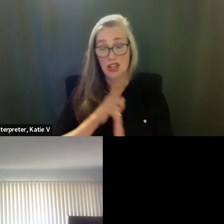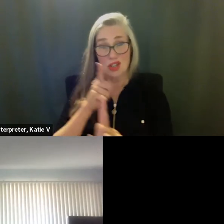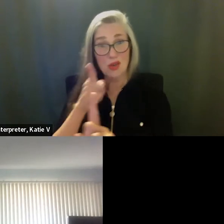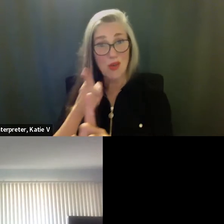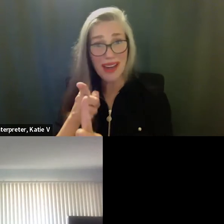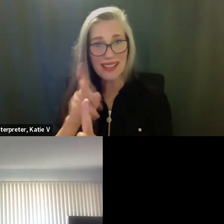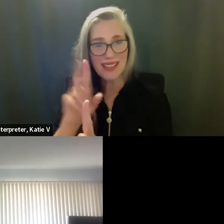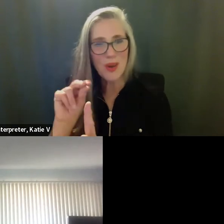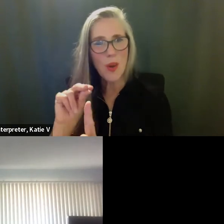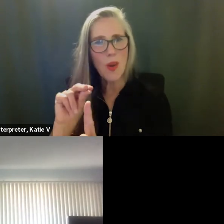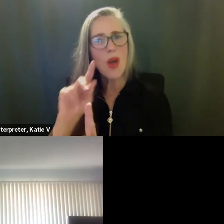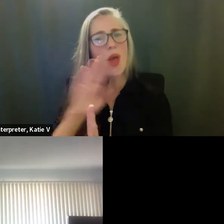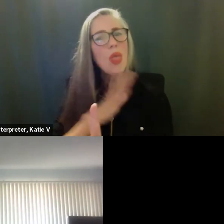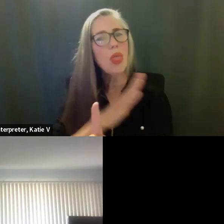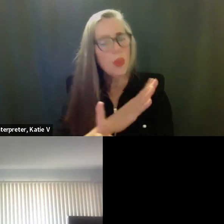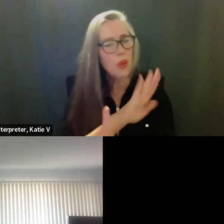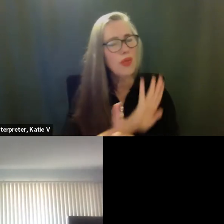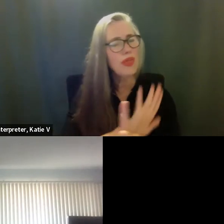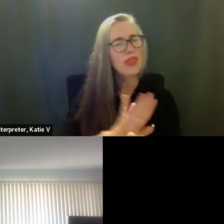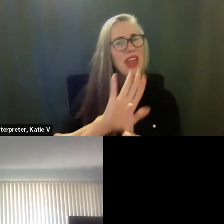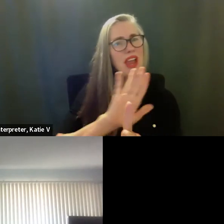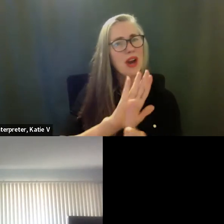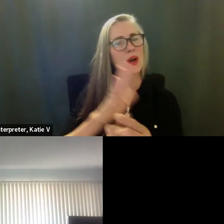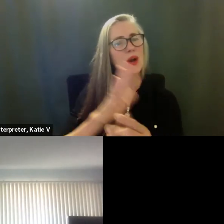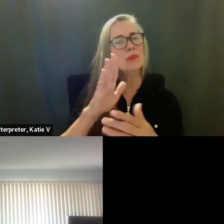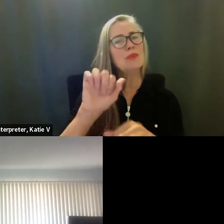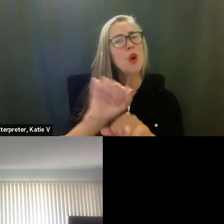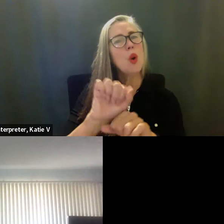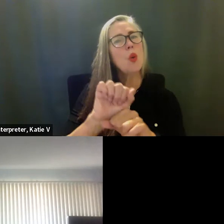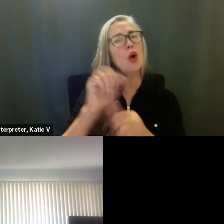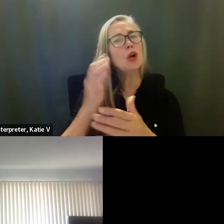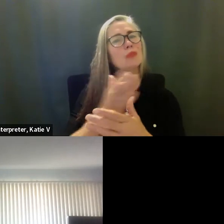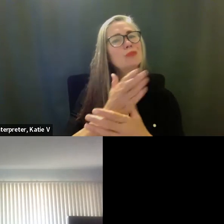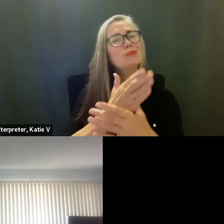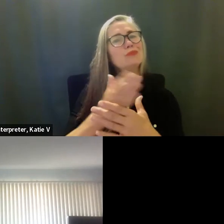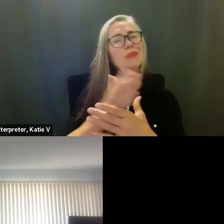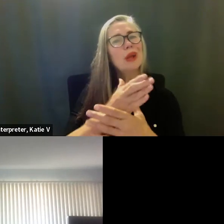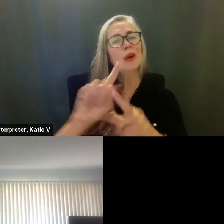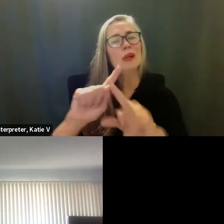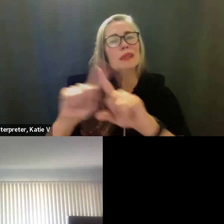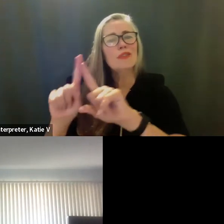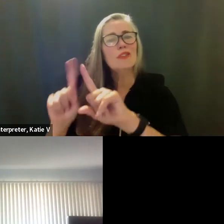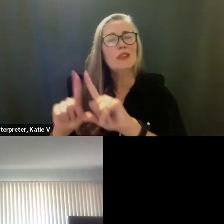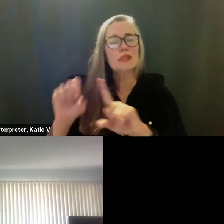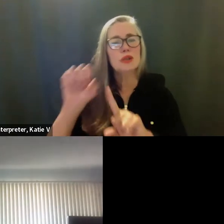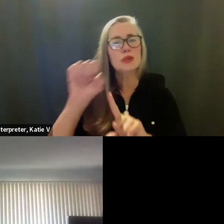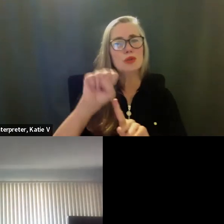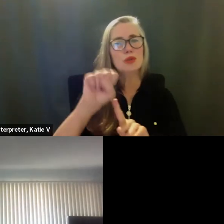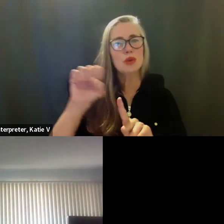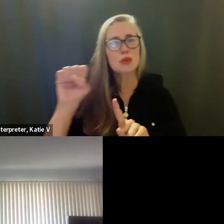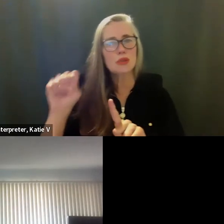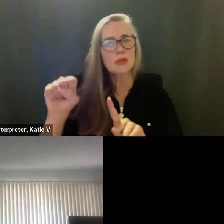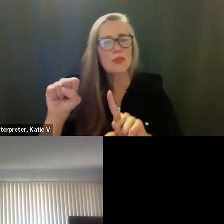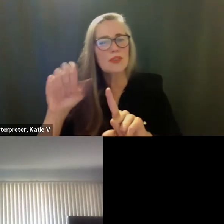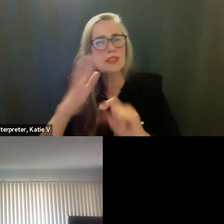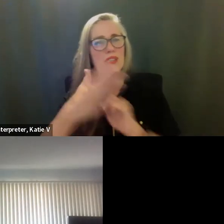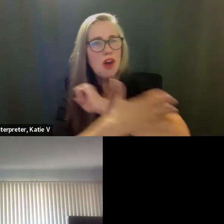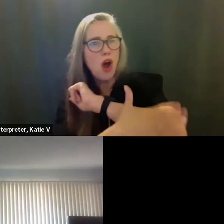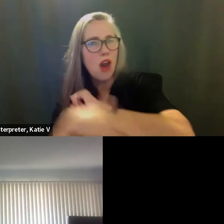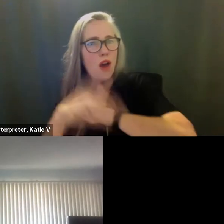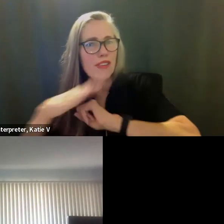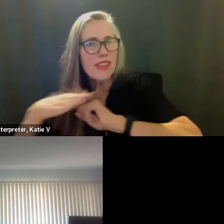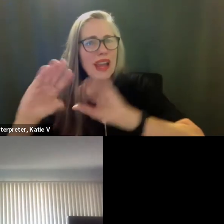collaboration and through our work with the social services of the county and the city of Santa Barbara.